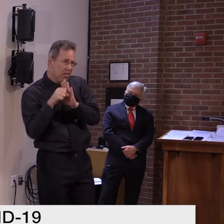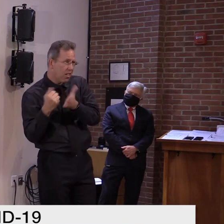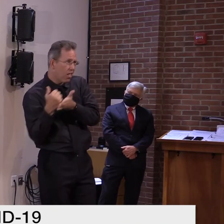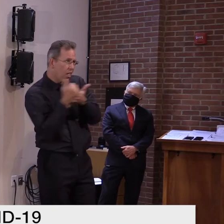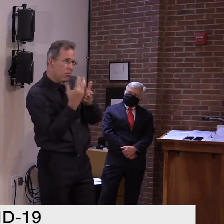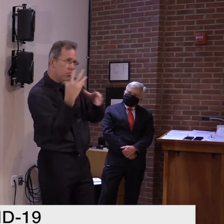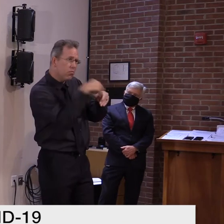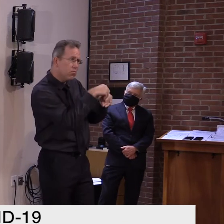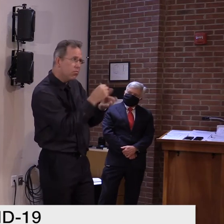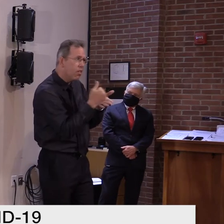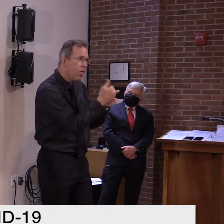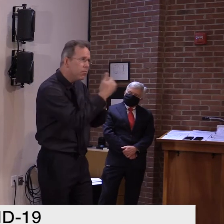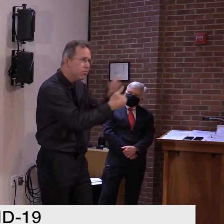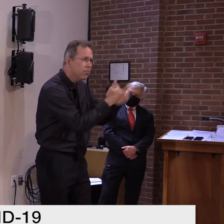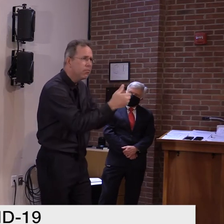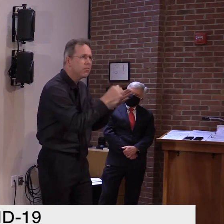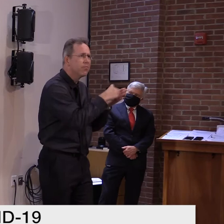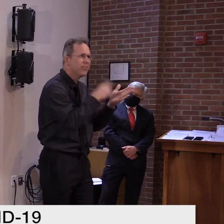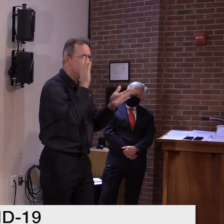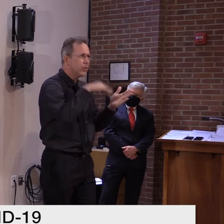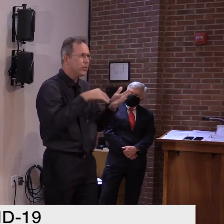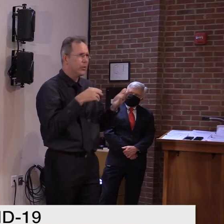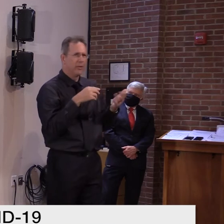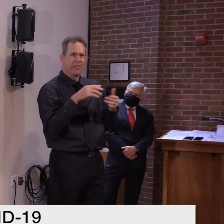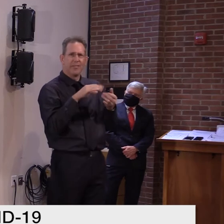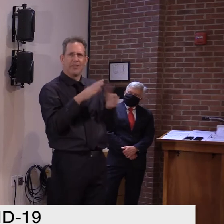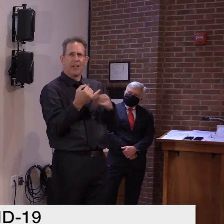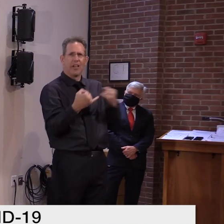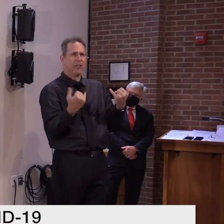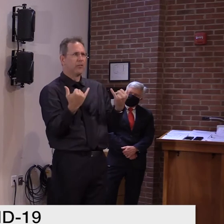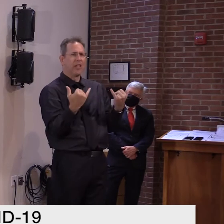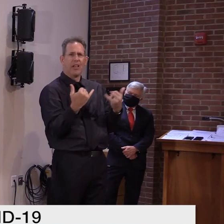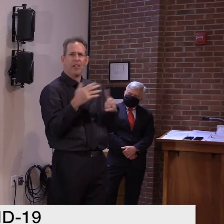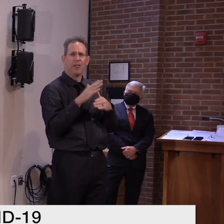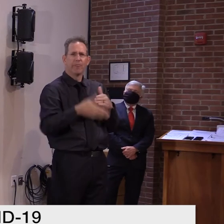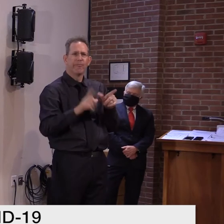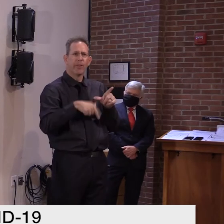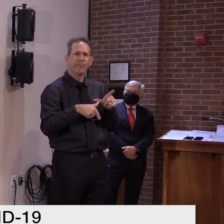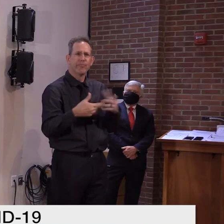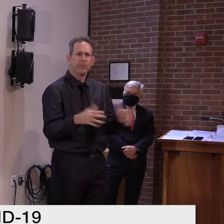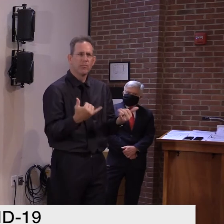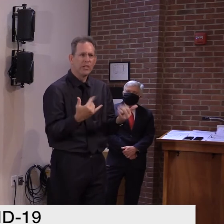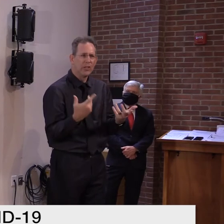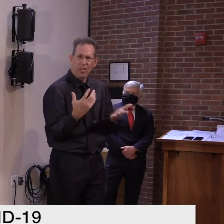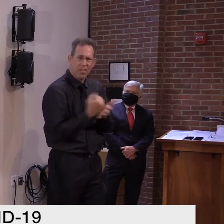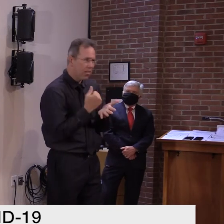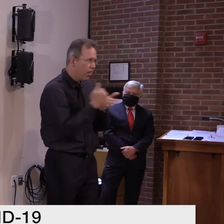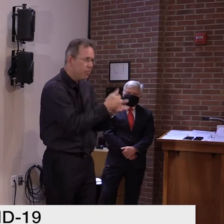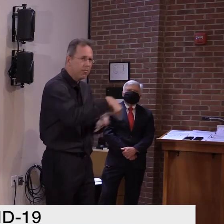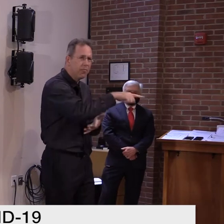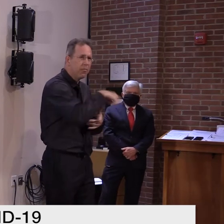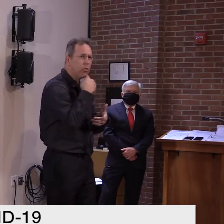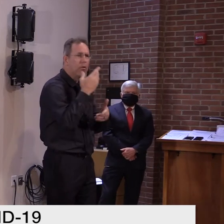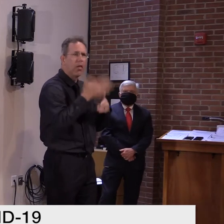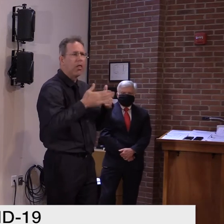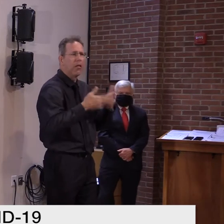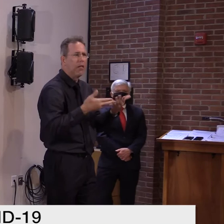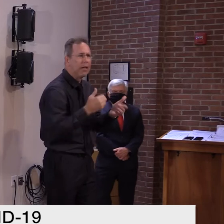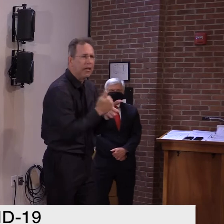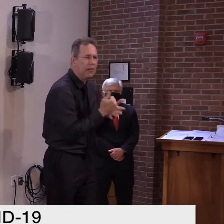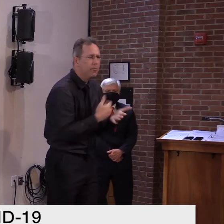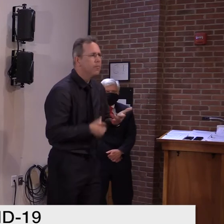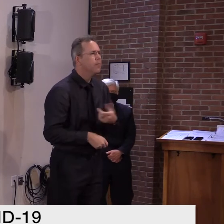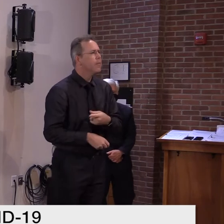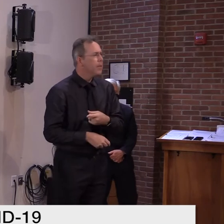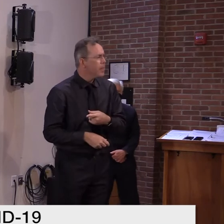get through by the end of the day today, are they done? I, I believe there's an extension in place, but, um, maybe I can have, uh,